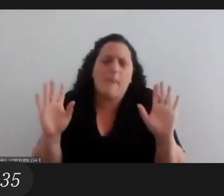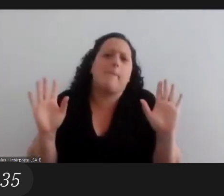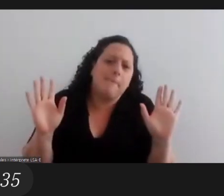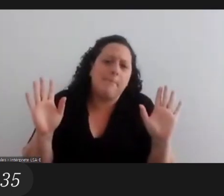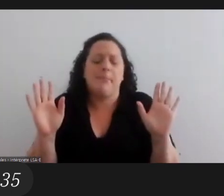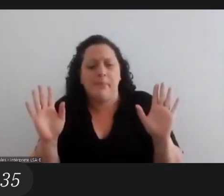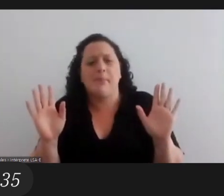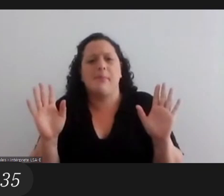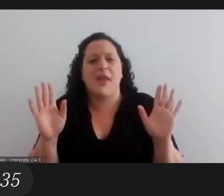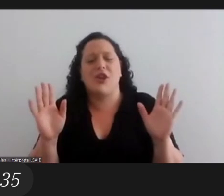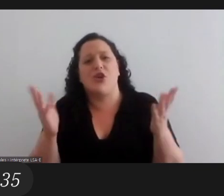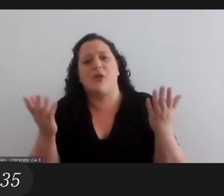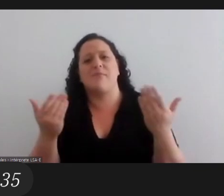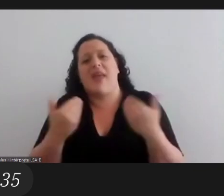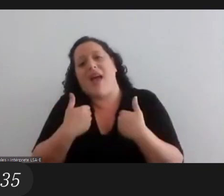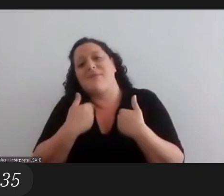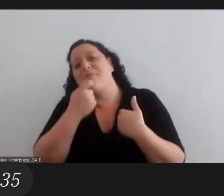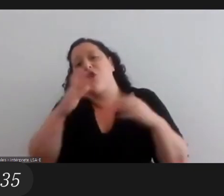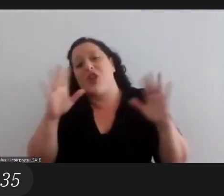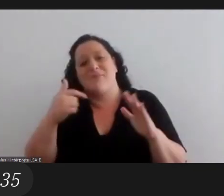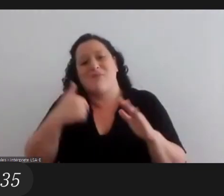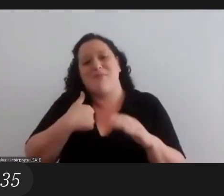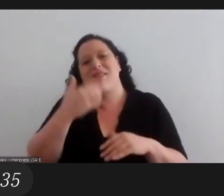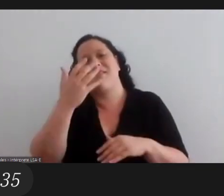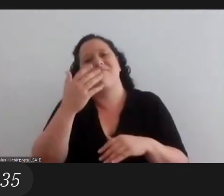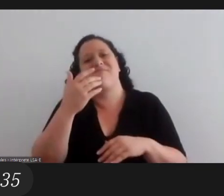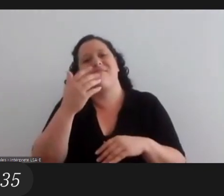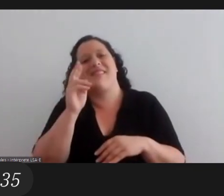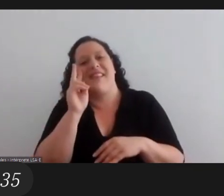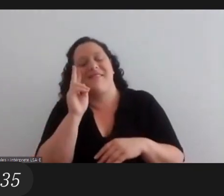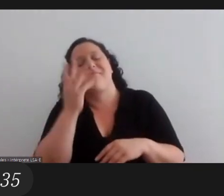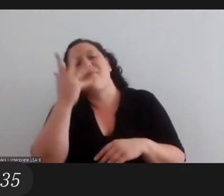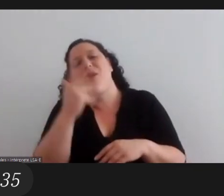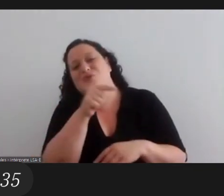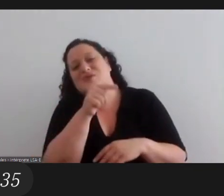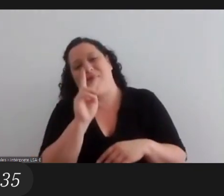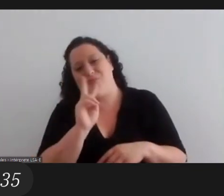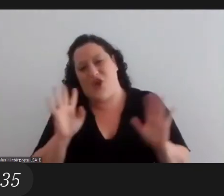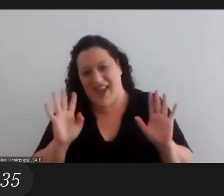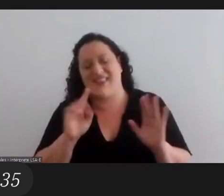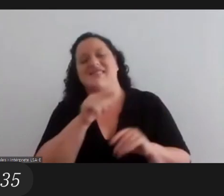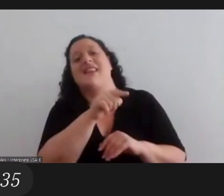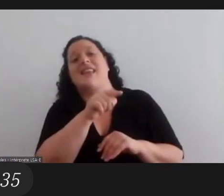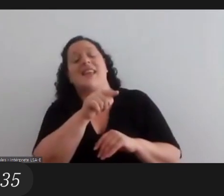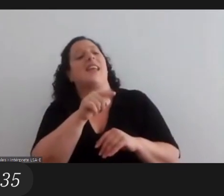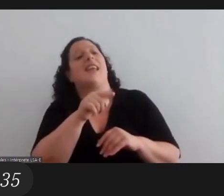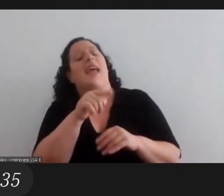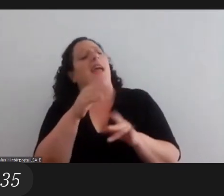be in my case for example i like women and we always have this cliche where